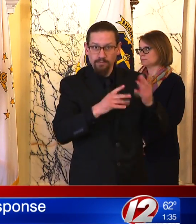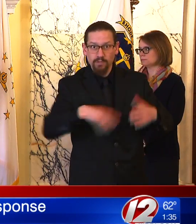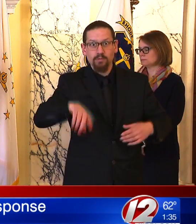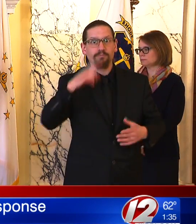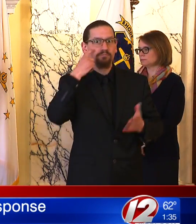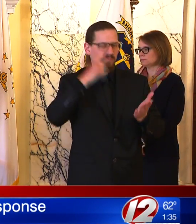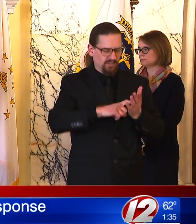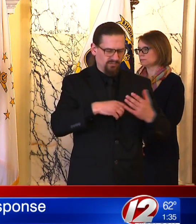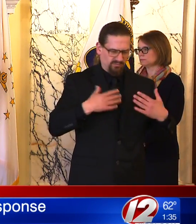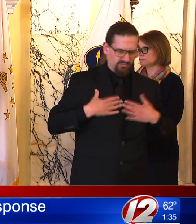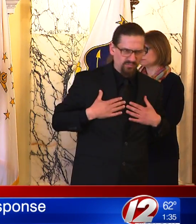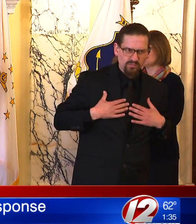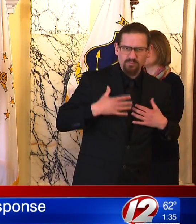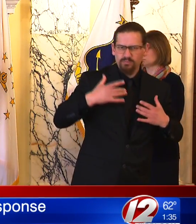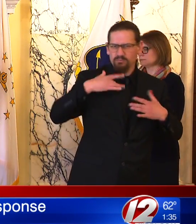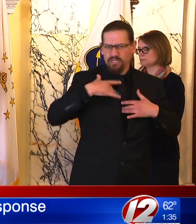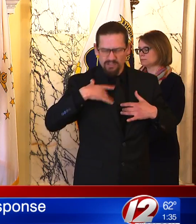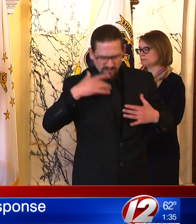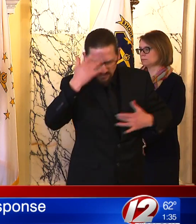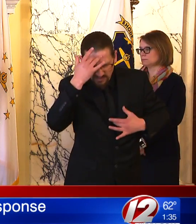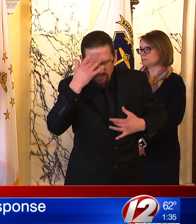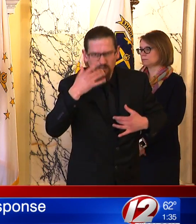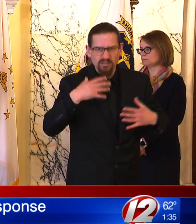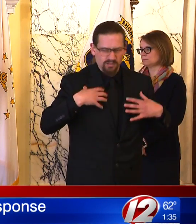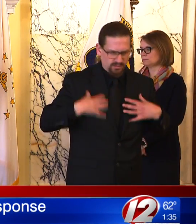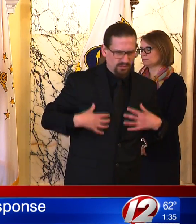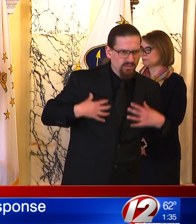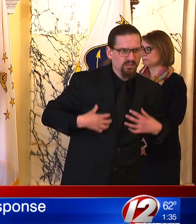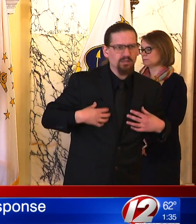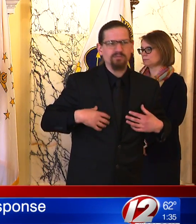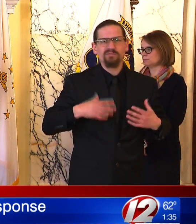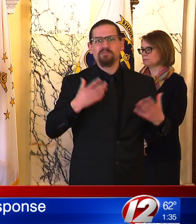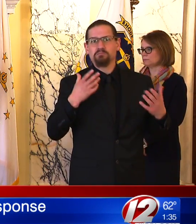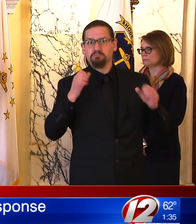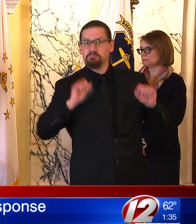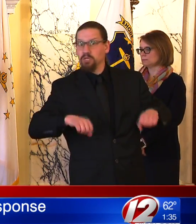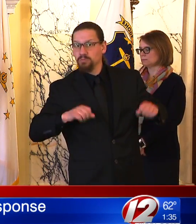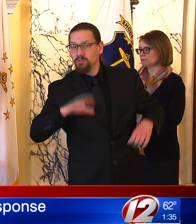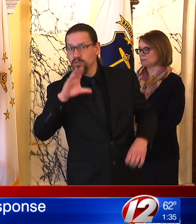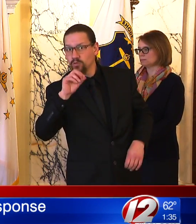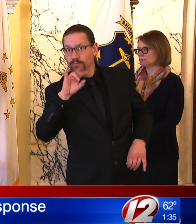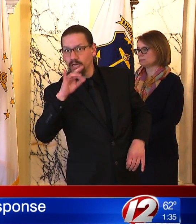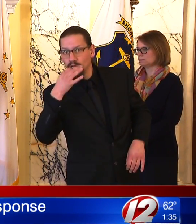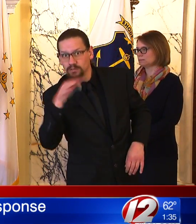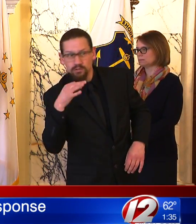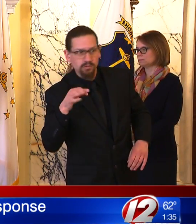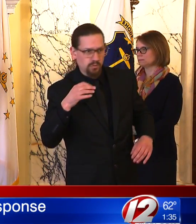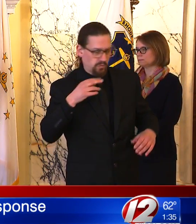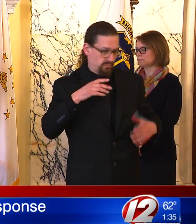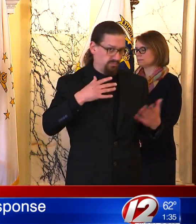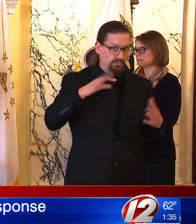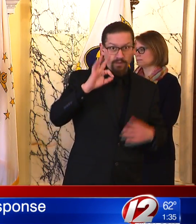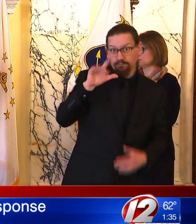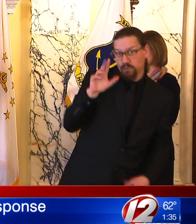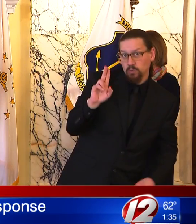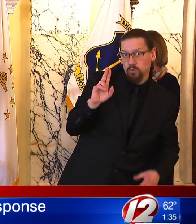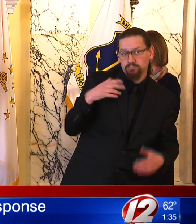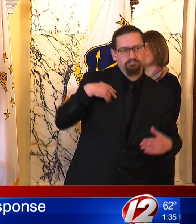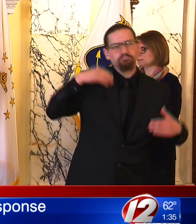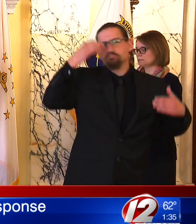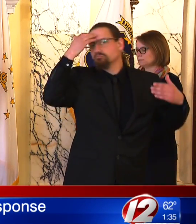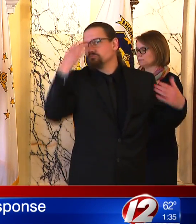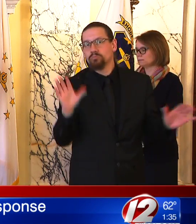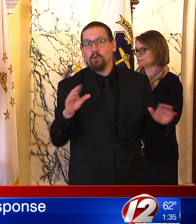illness consistent with COVID-19, or that seems like the flu, even if you have not been tested, please,